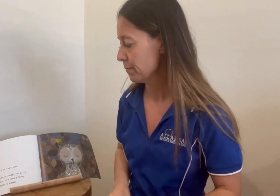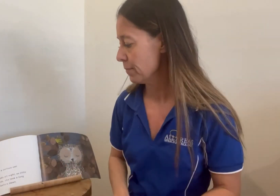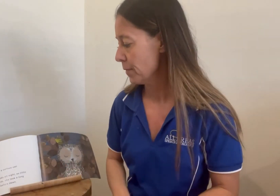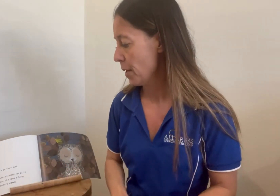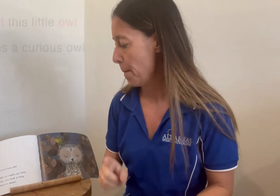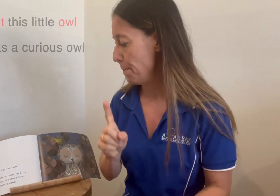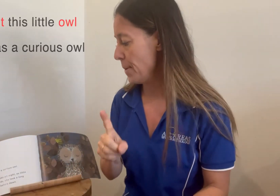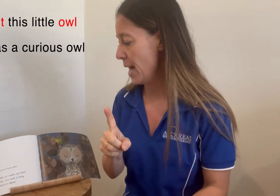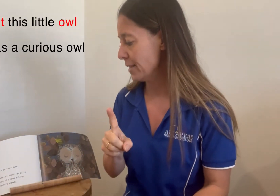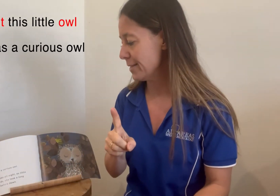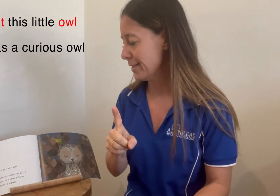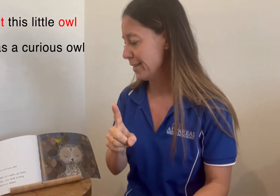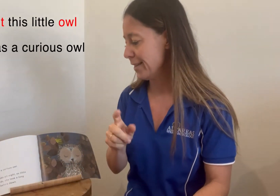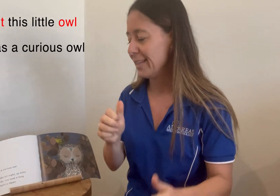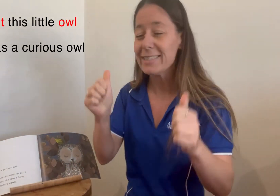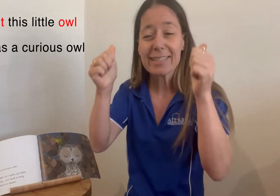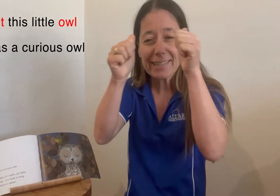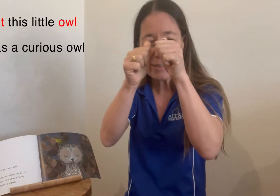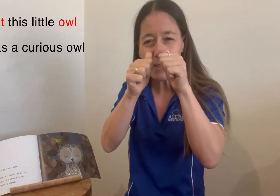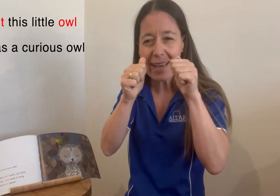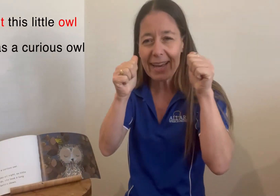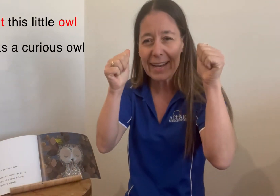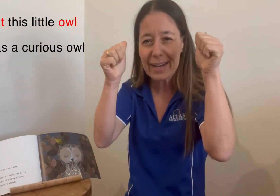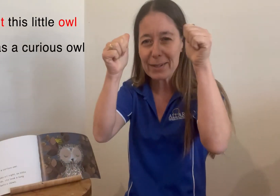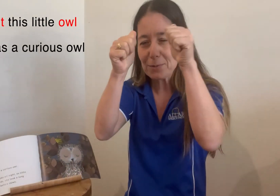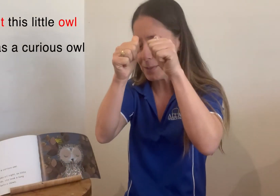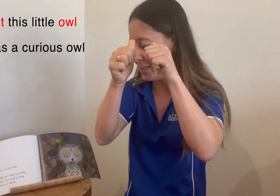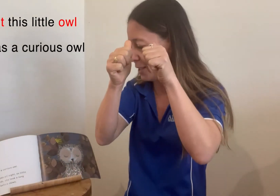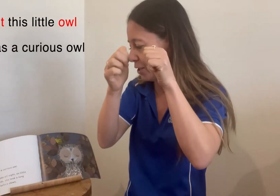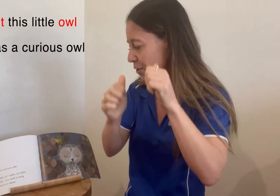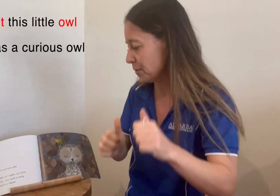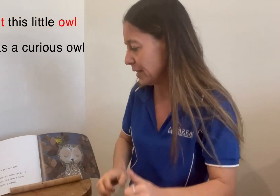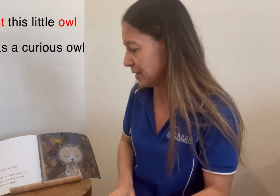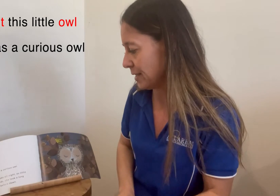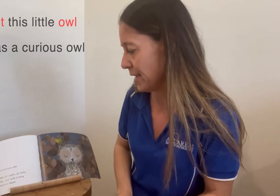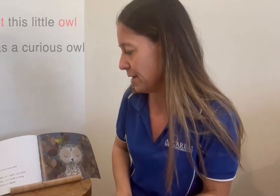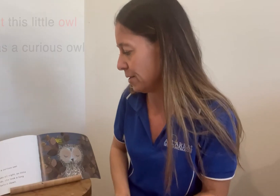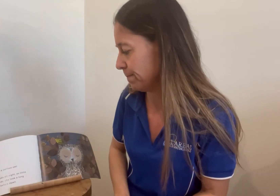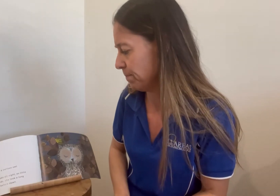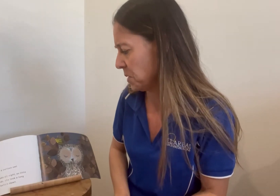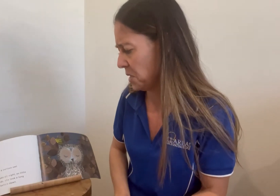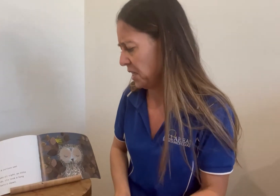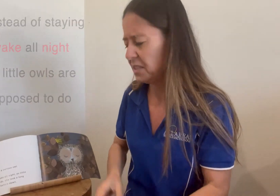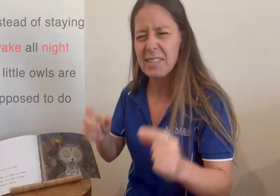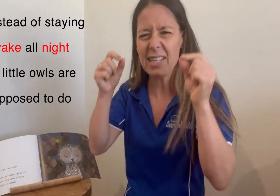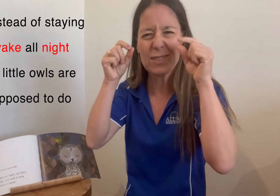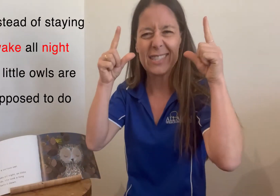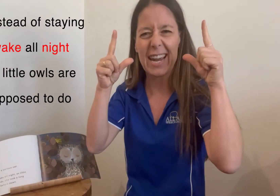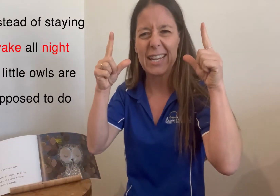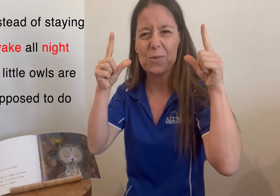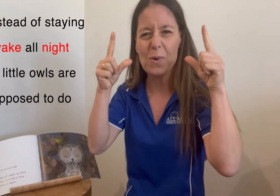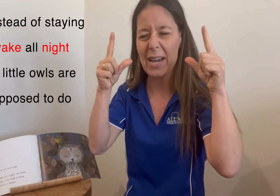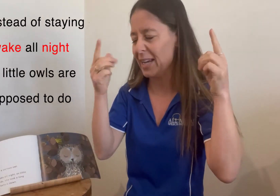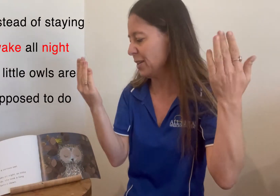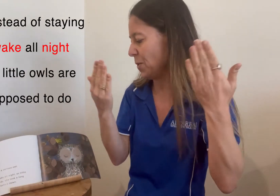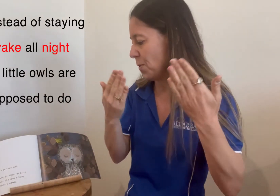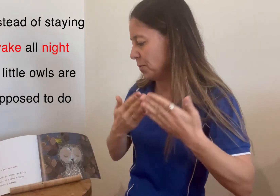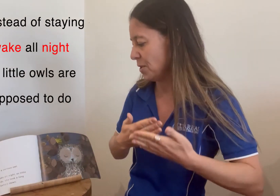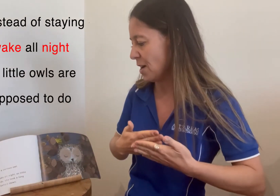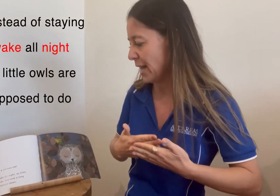But this little owl was a curious owl. Instead of staying awake all night,